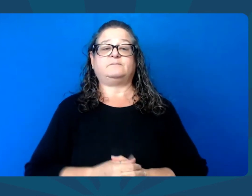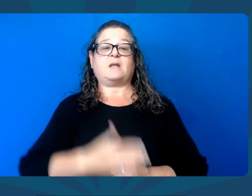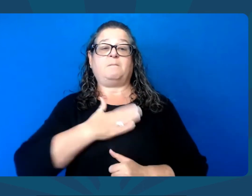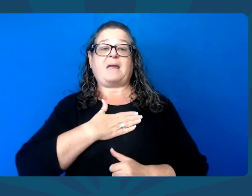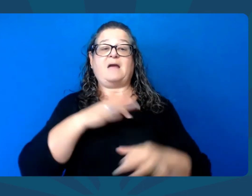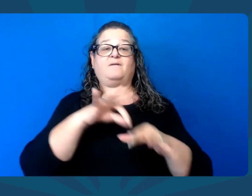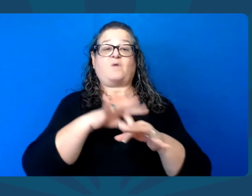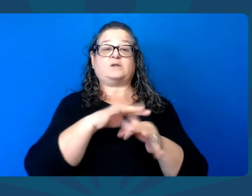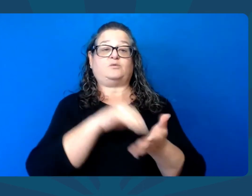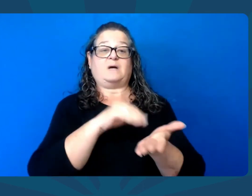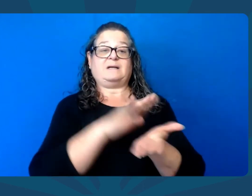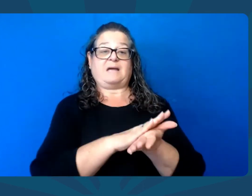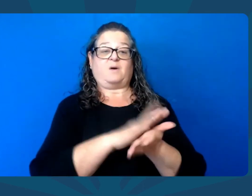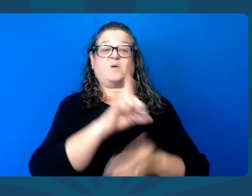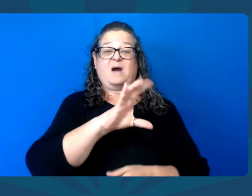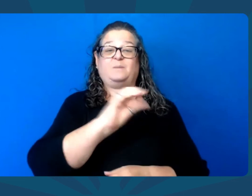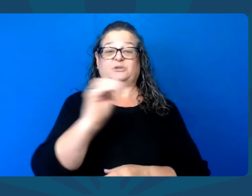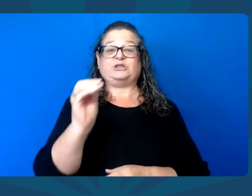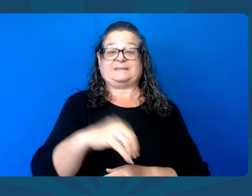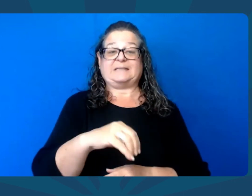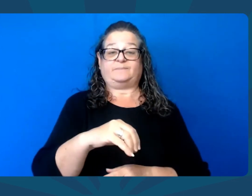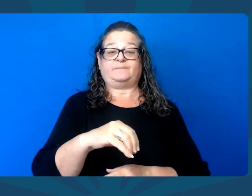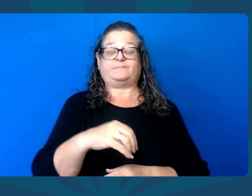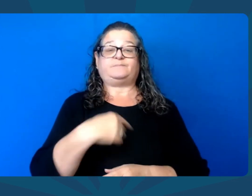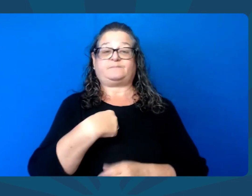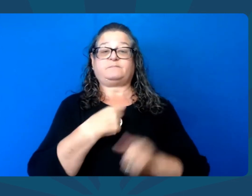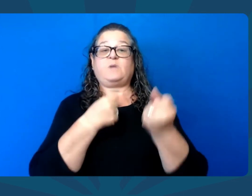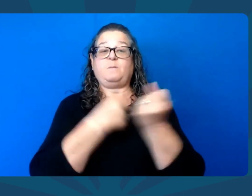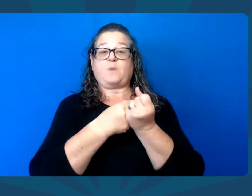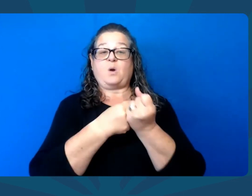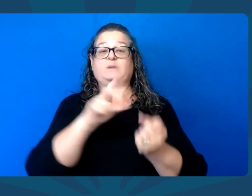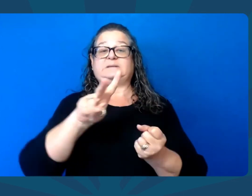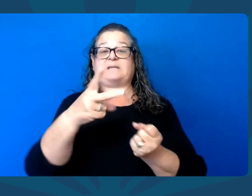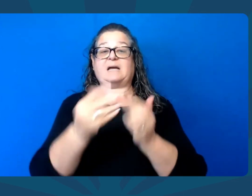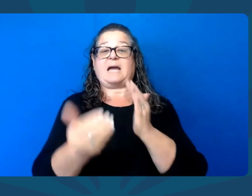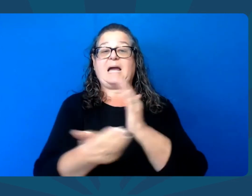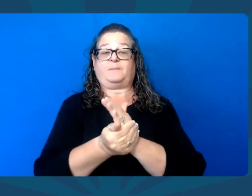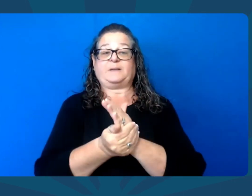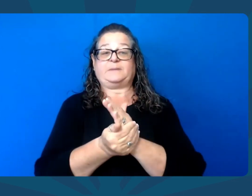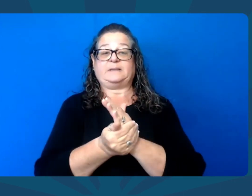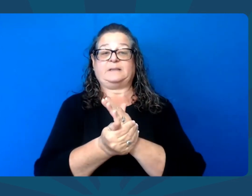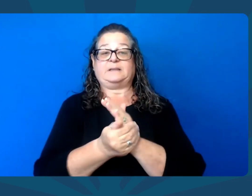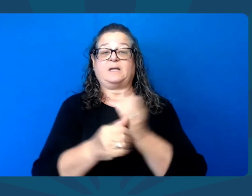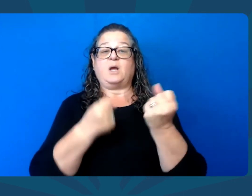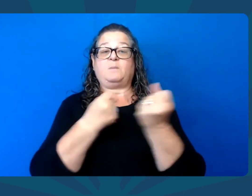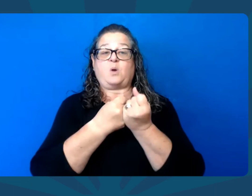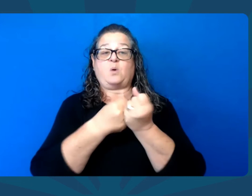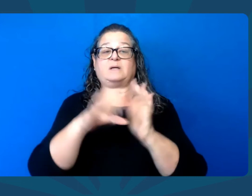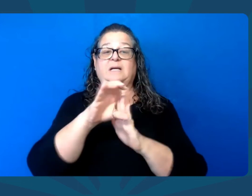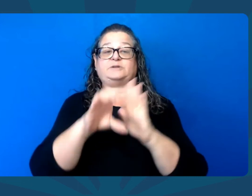And my voting record is 100% pro-2A,